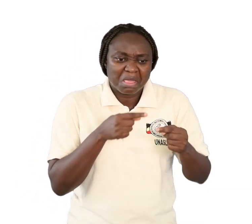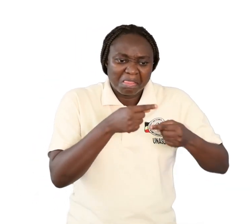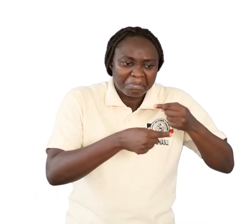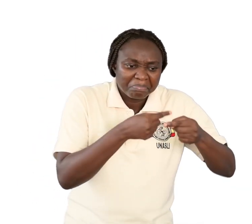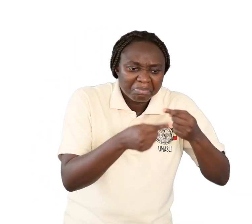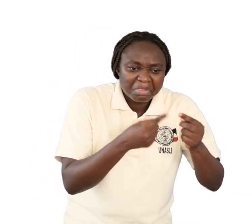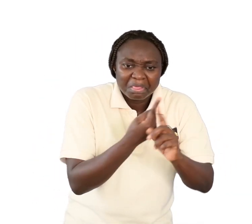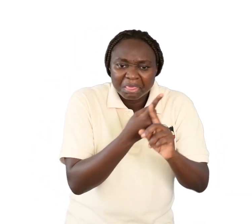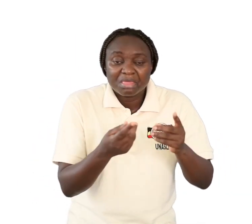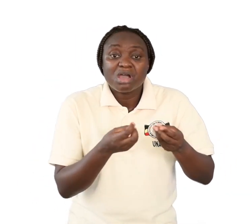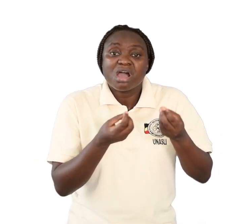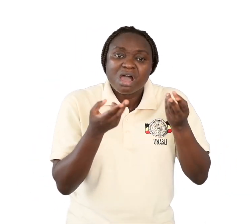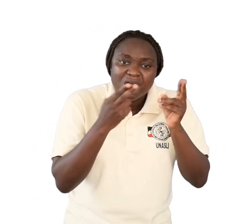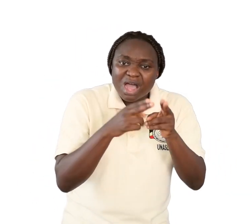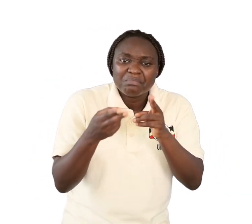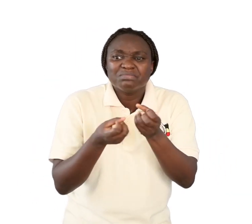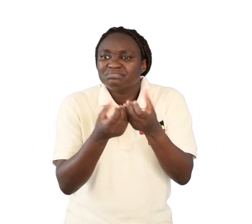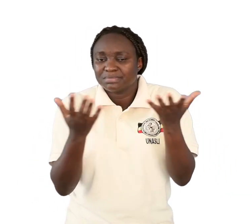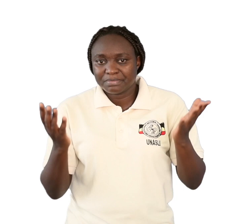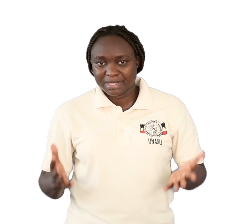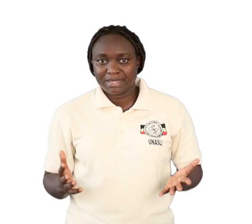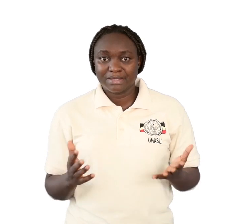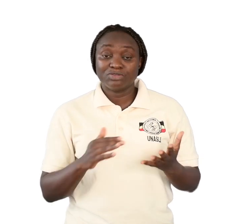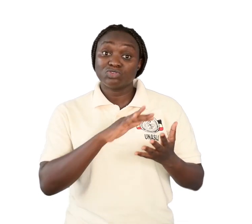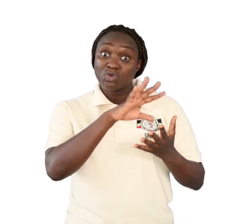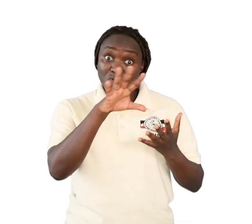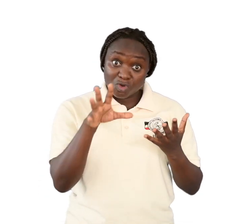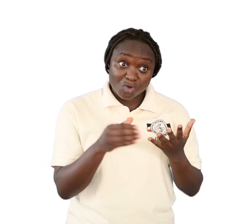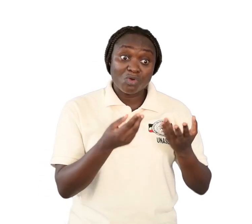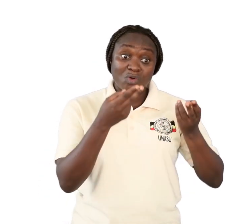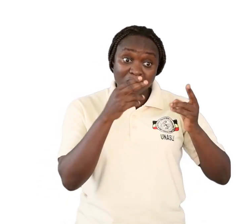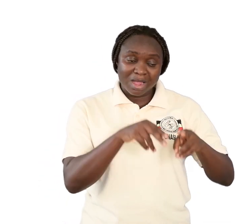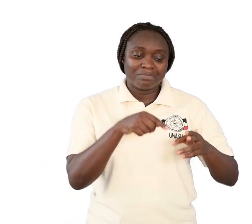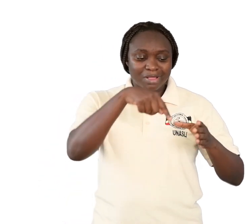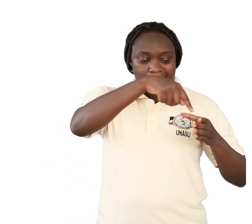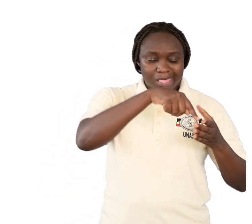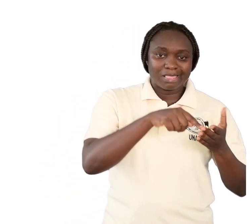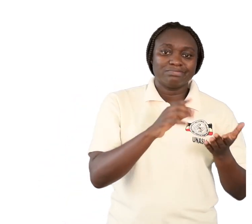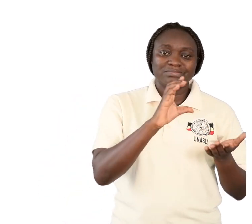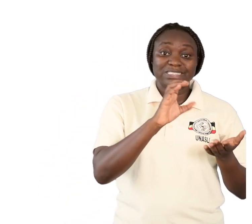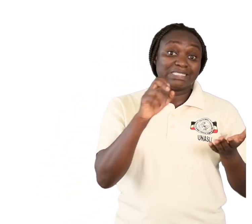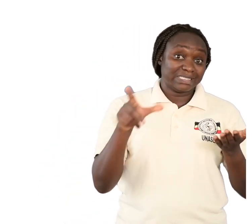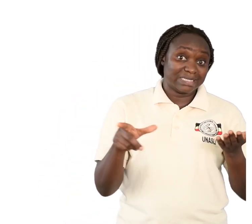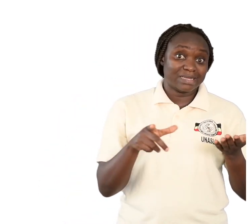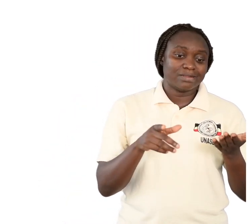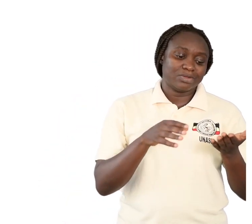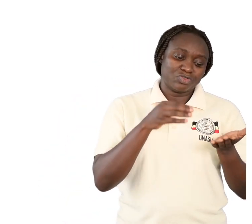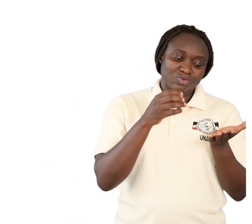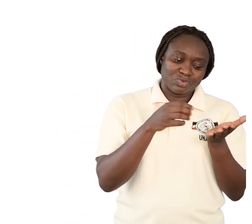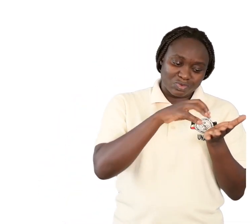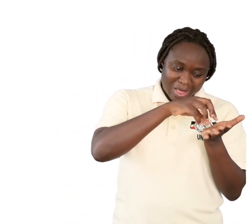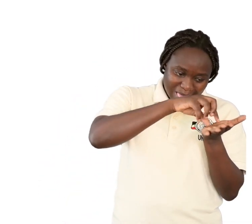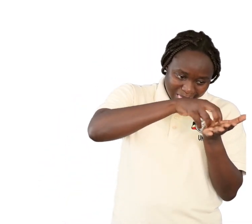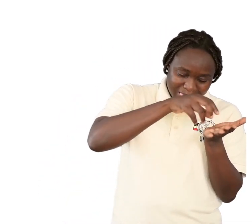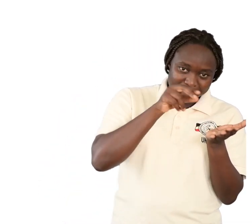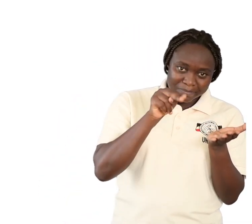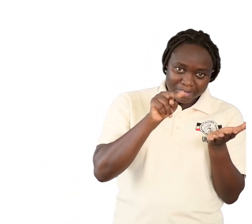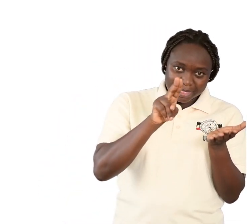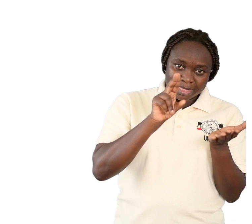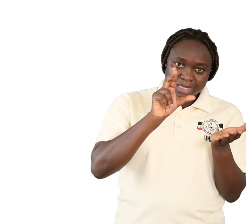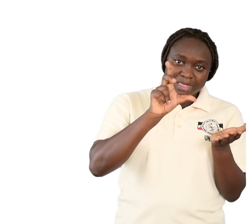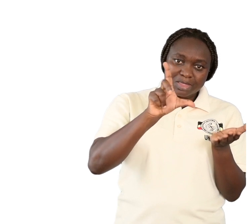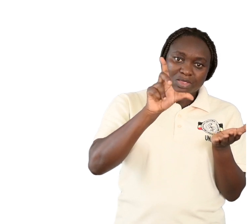display. Those are the activities that take place within the cell. So, the nucleus